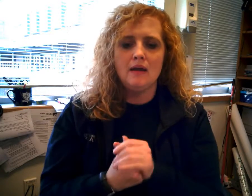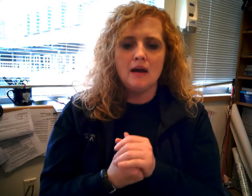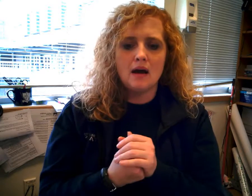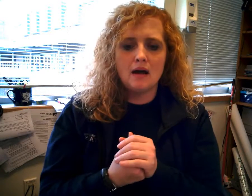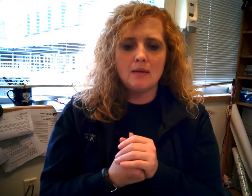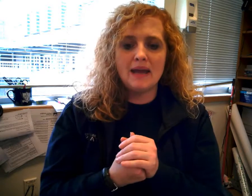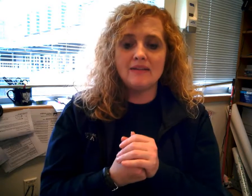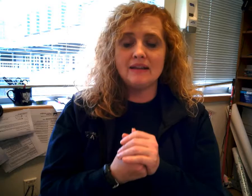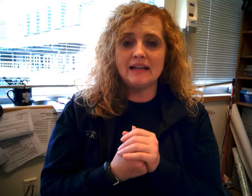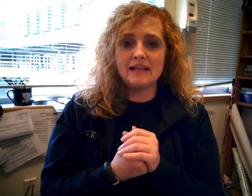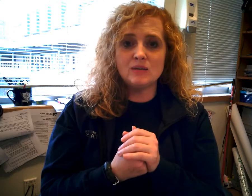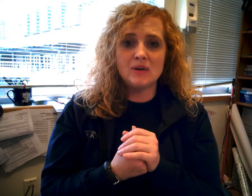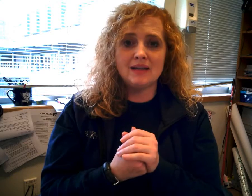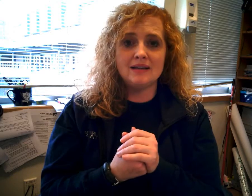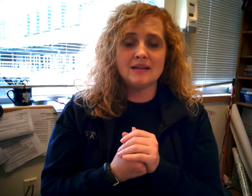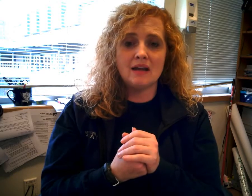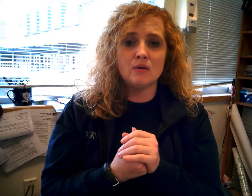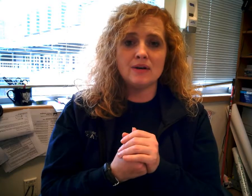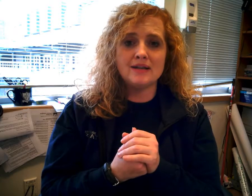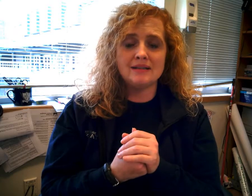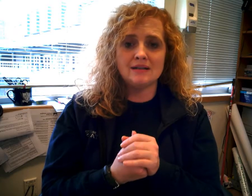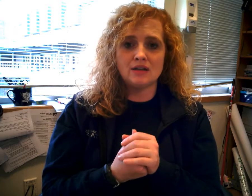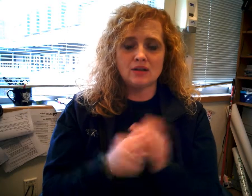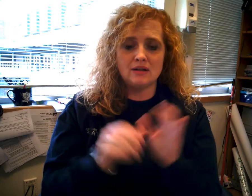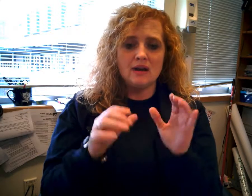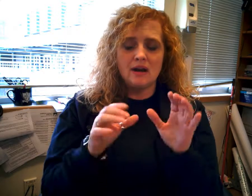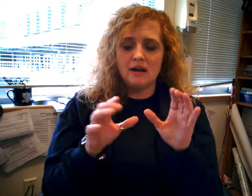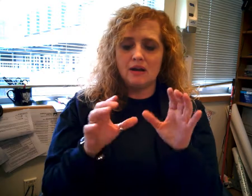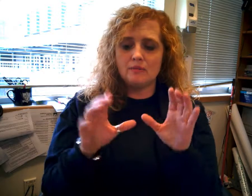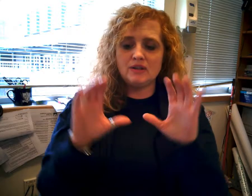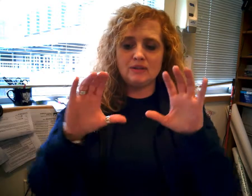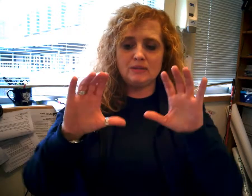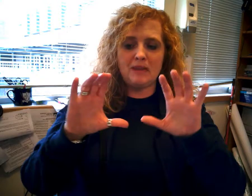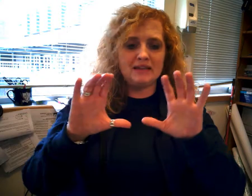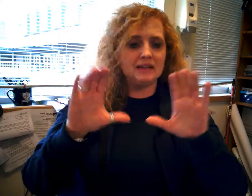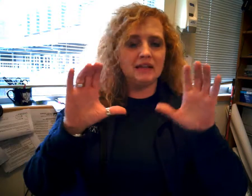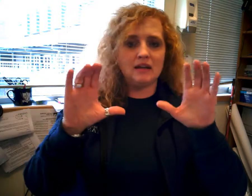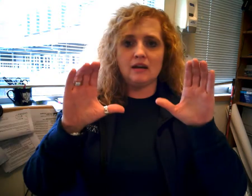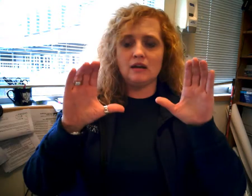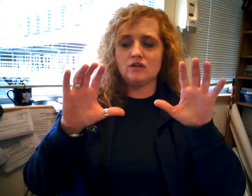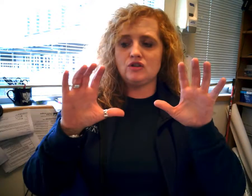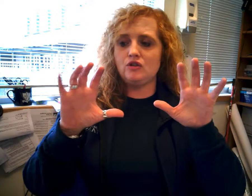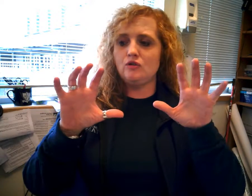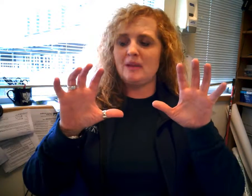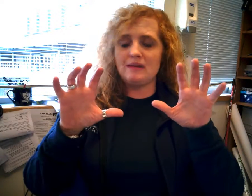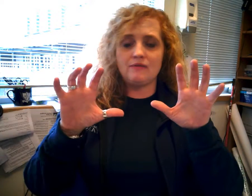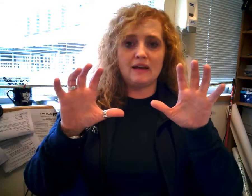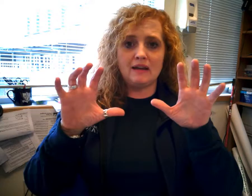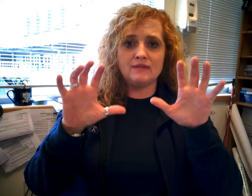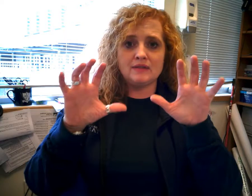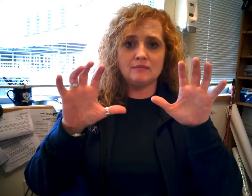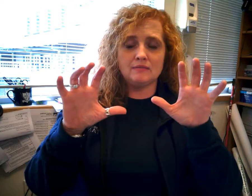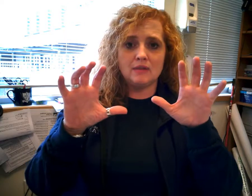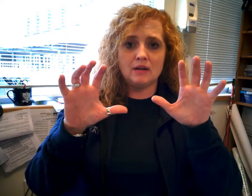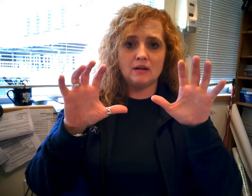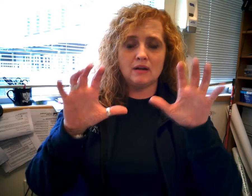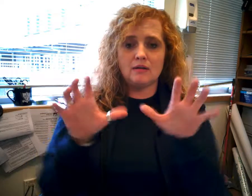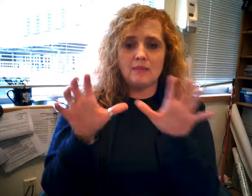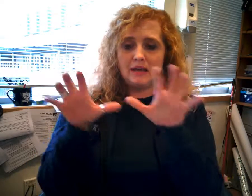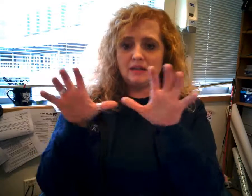Um, and then the last one is categories and section. Um, so it's basically, uh, two bent Fives. and it's,